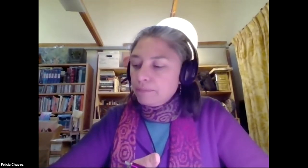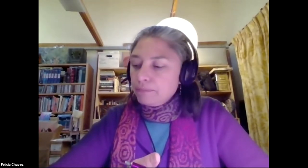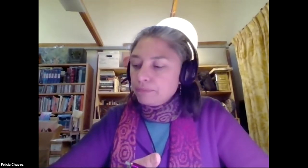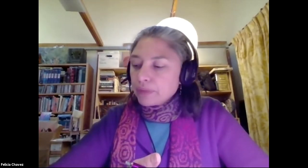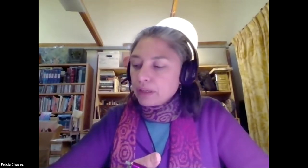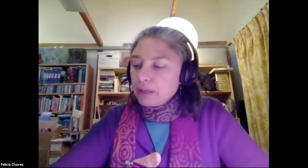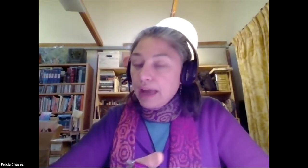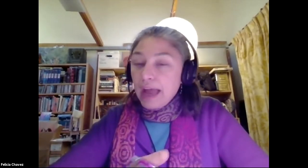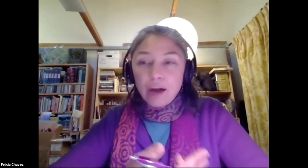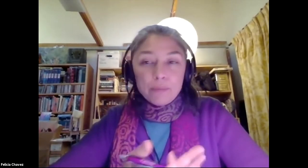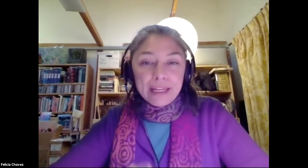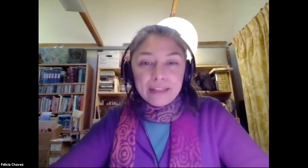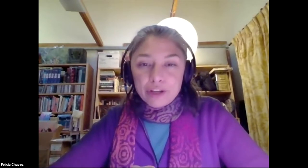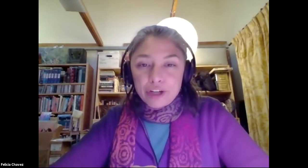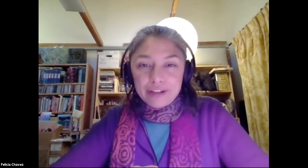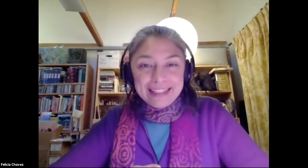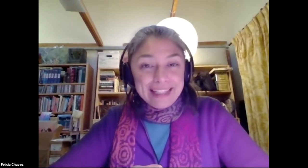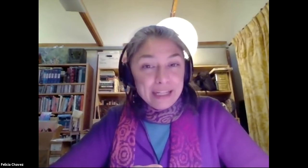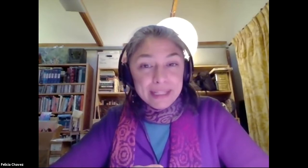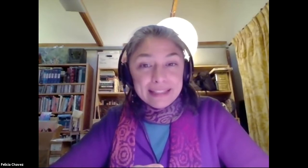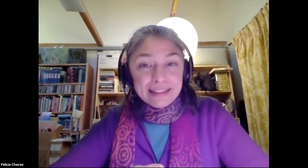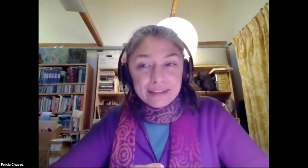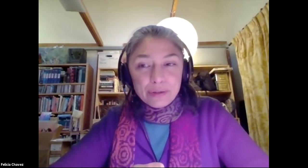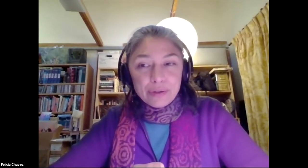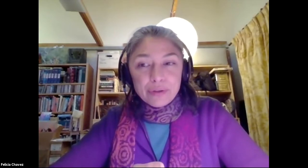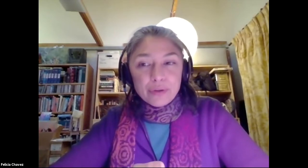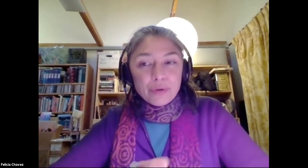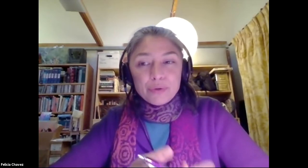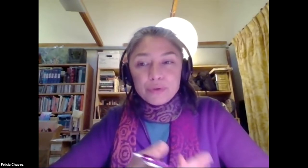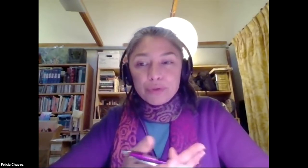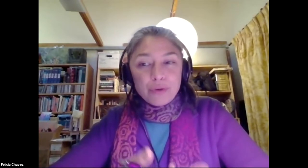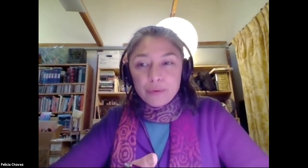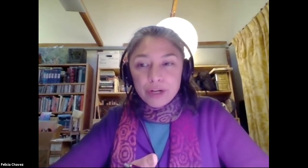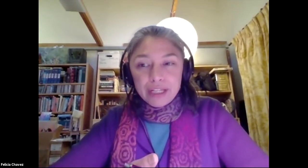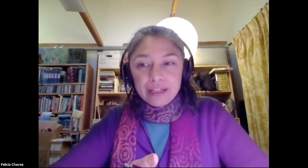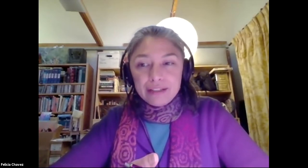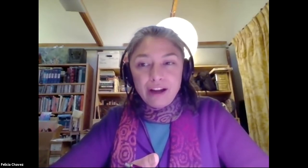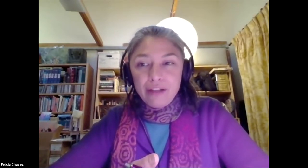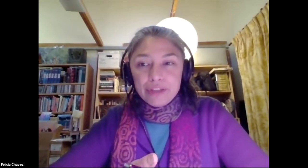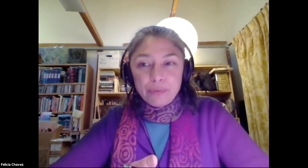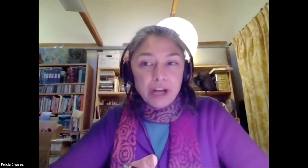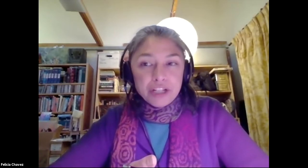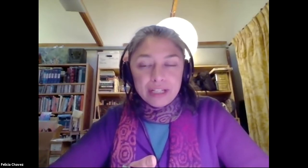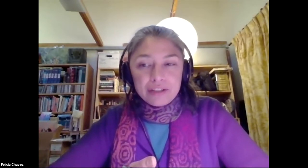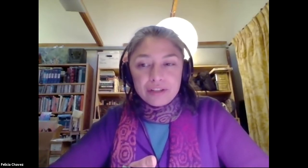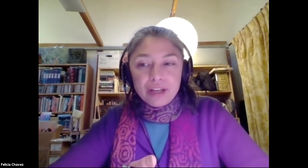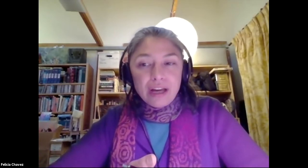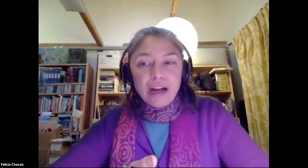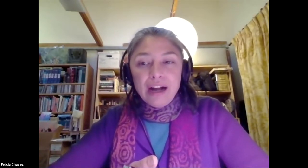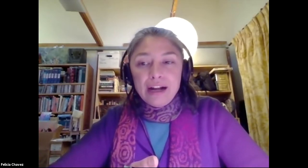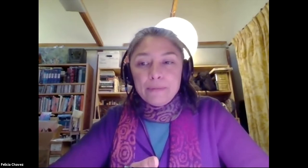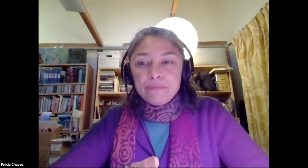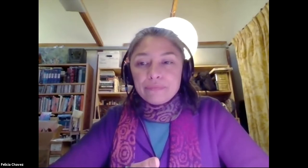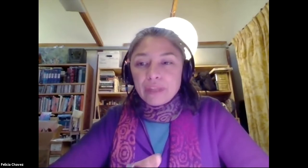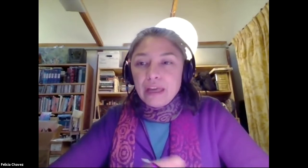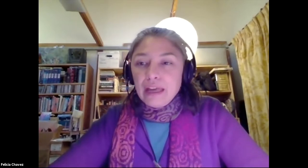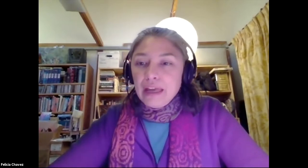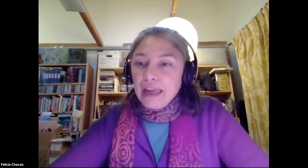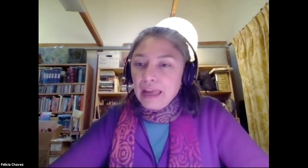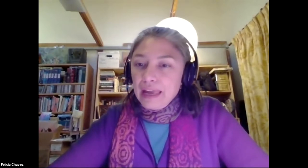how big the current team is who's who are working on this project um and